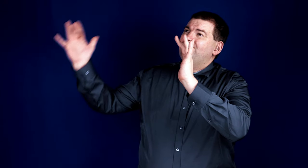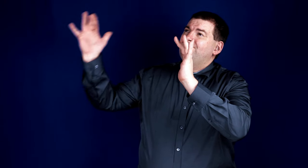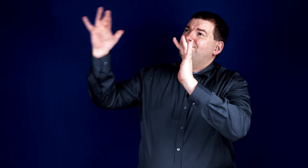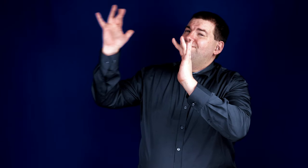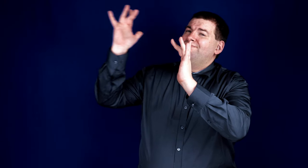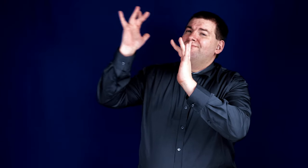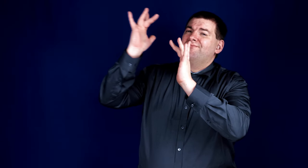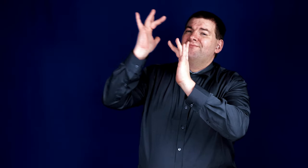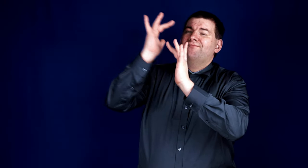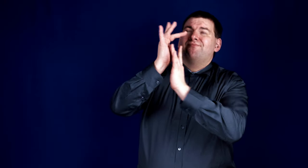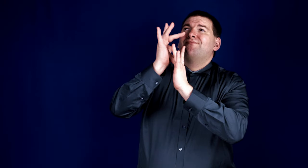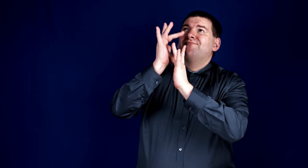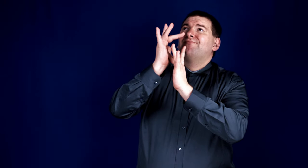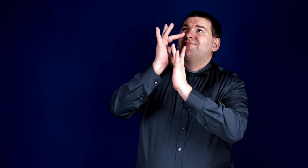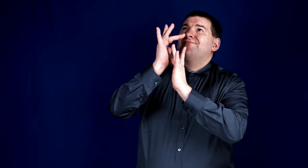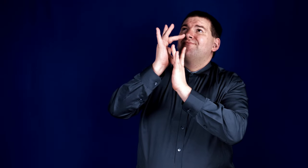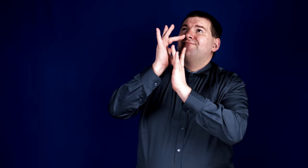We stand